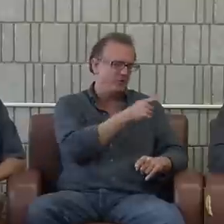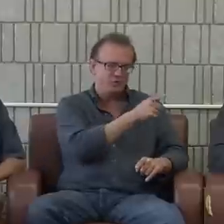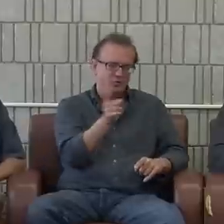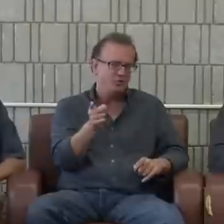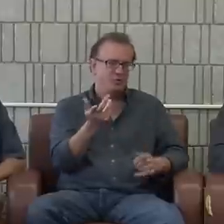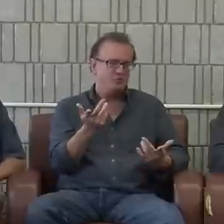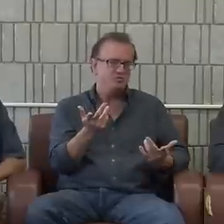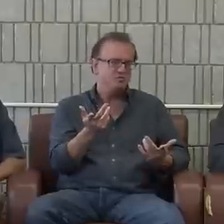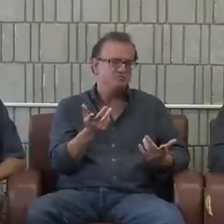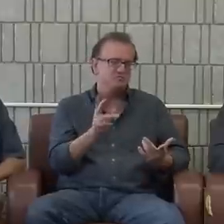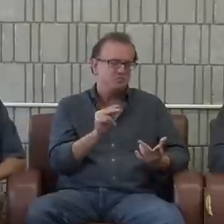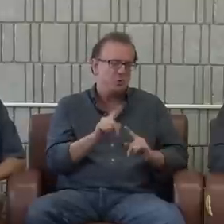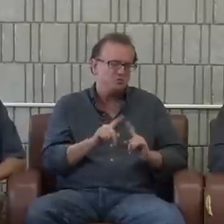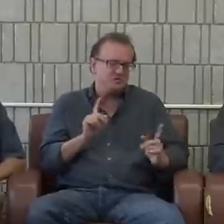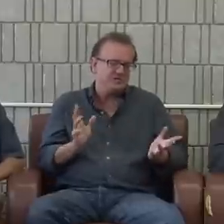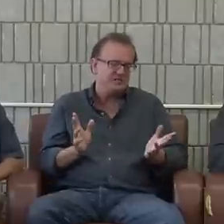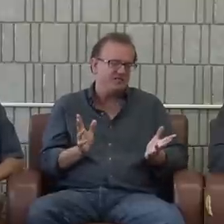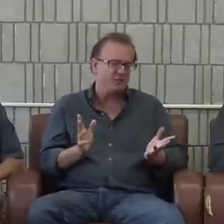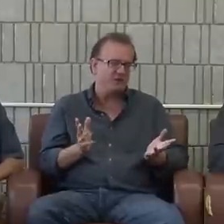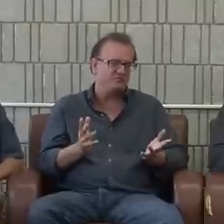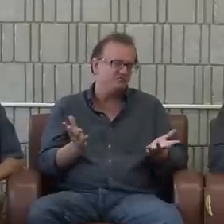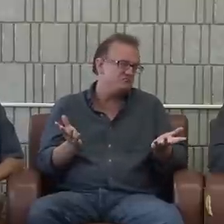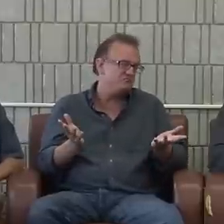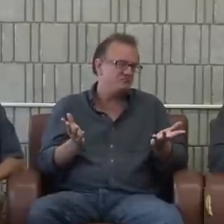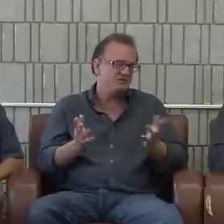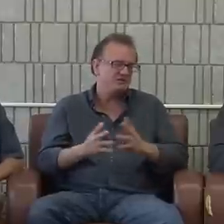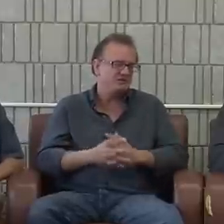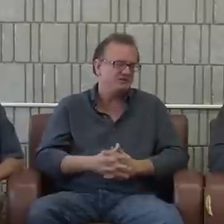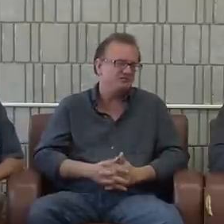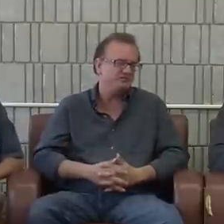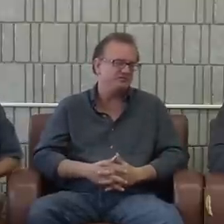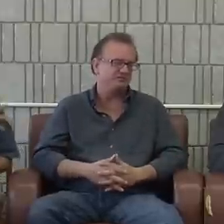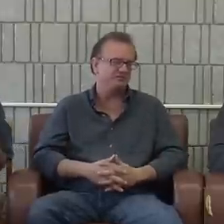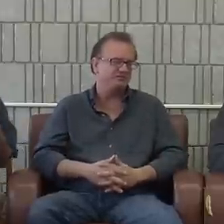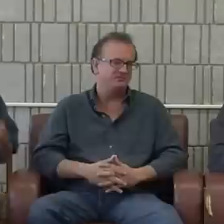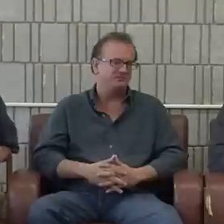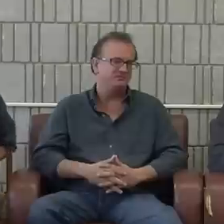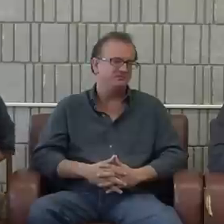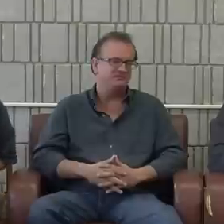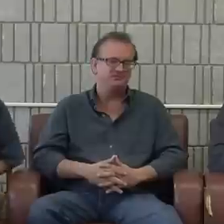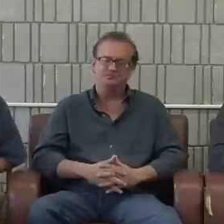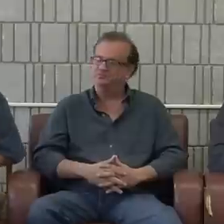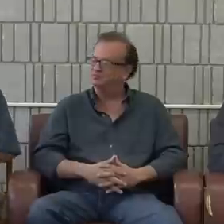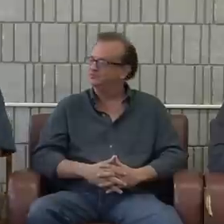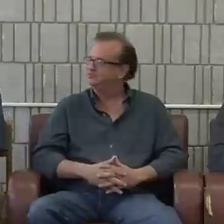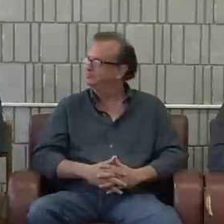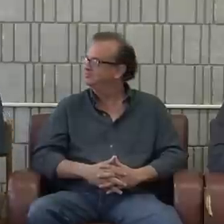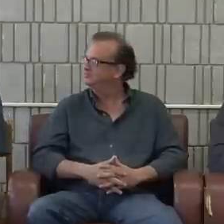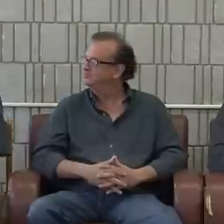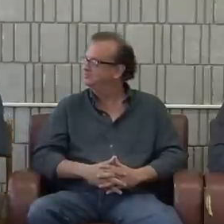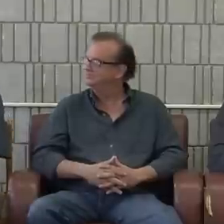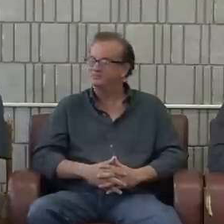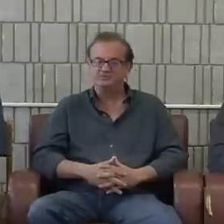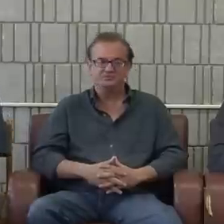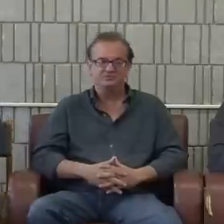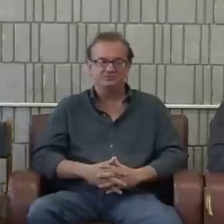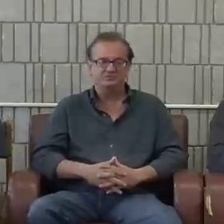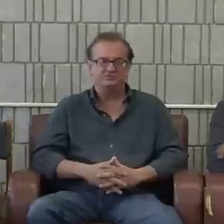normal things that hearing people do as well. There is no difference with me. Well, same thing. That's what I was trying to say. I'm no different than a hearing